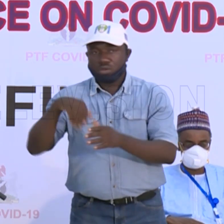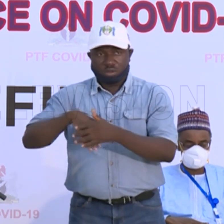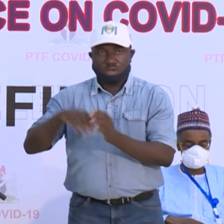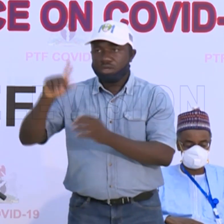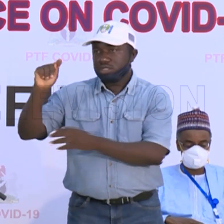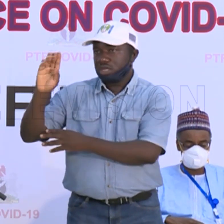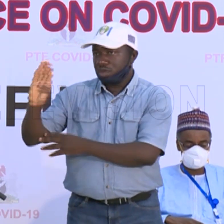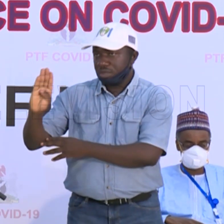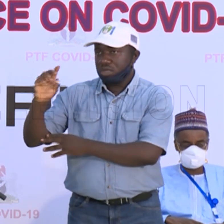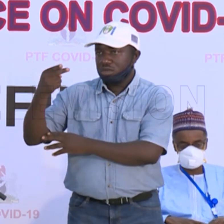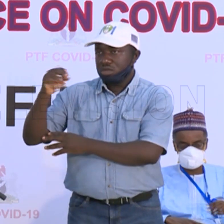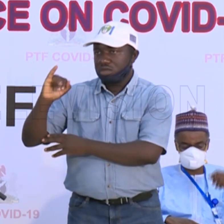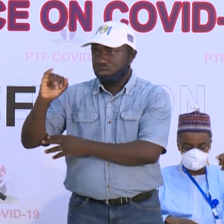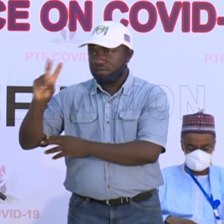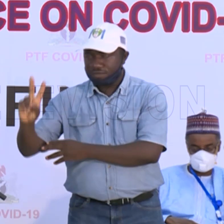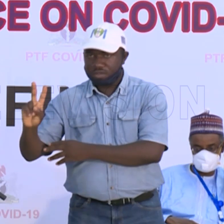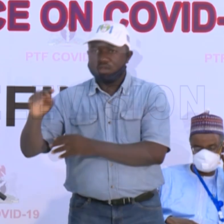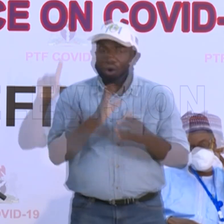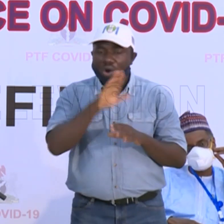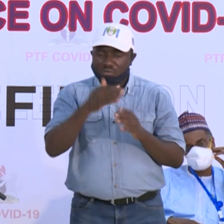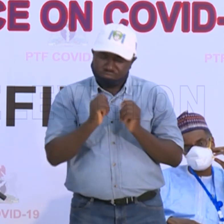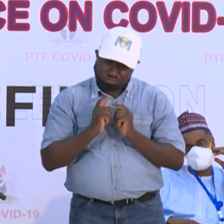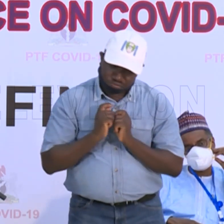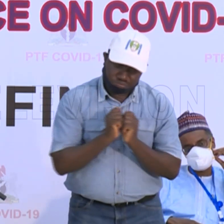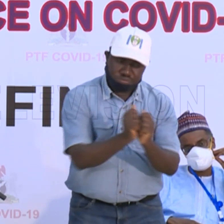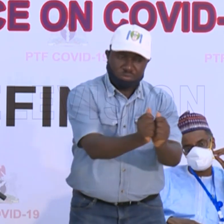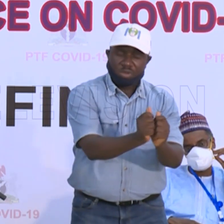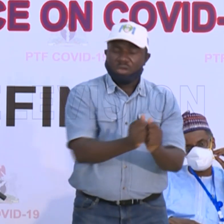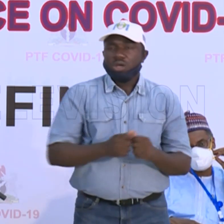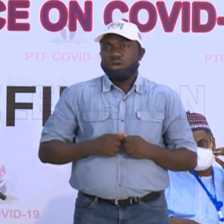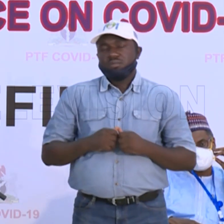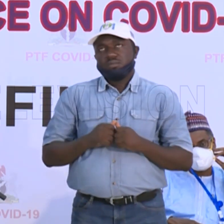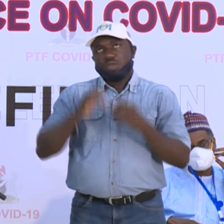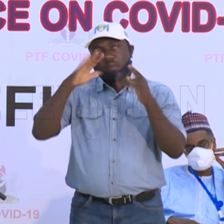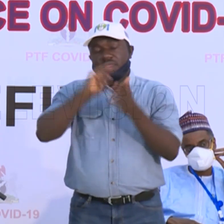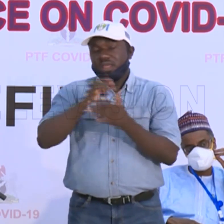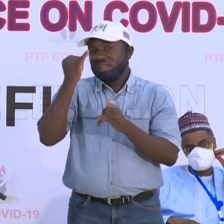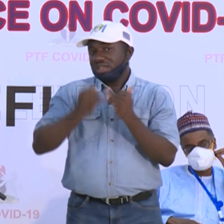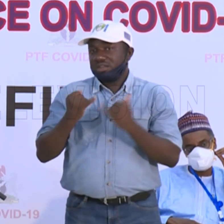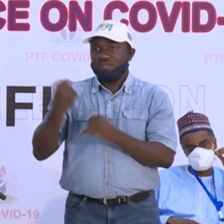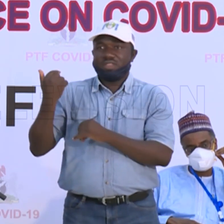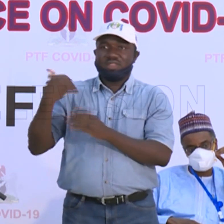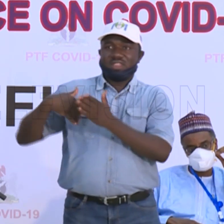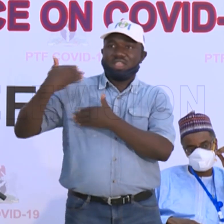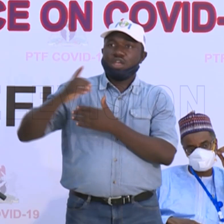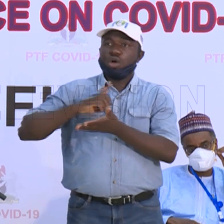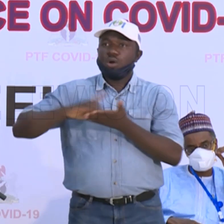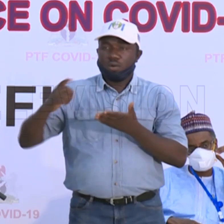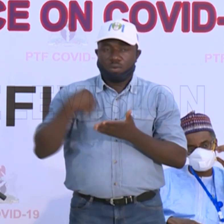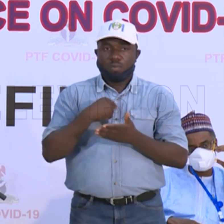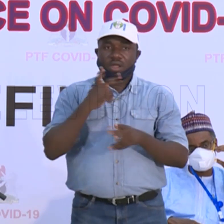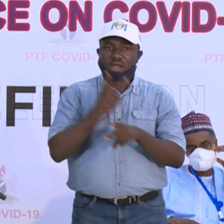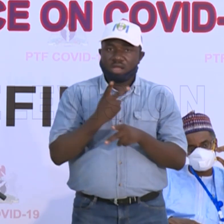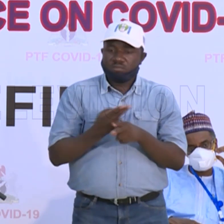for testing for COVID-19. But by the end of next week, we will keep announcing increase in throughput